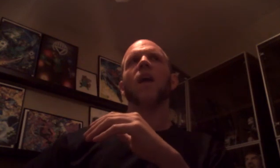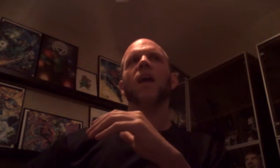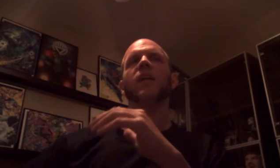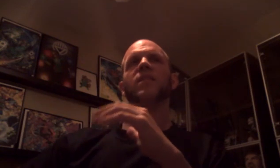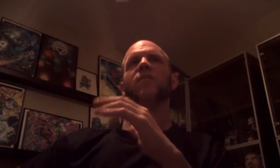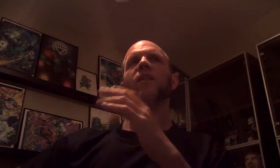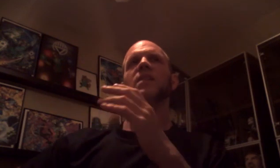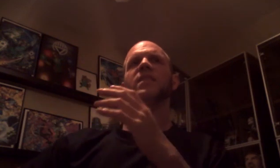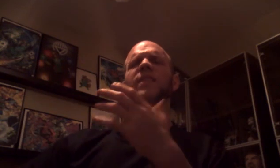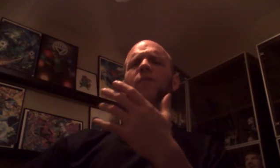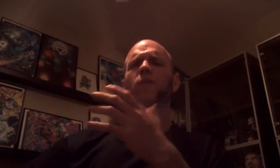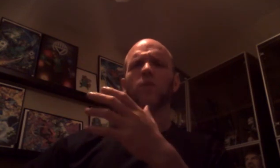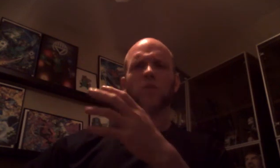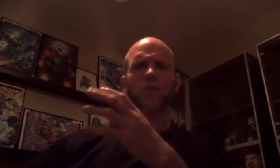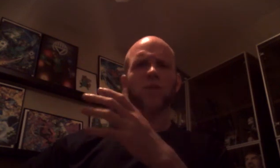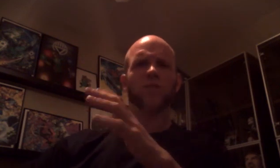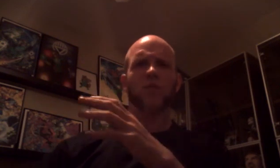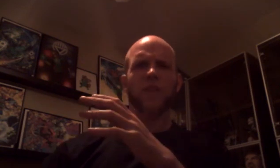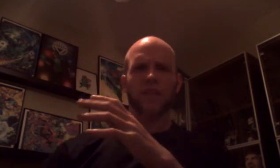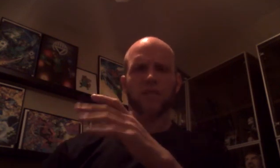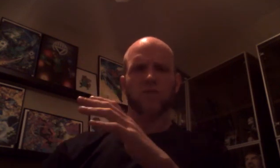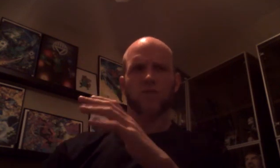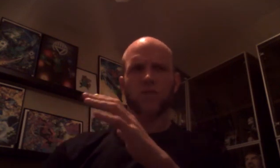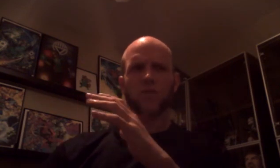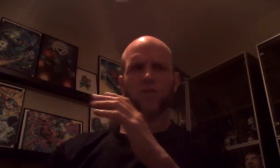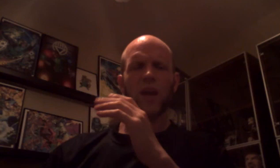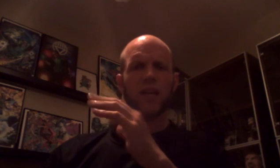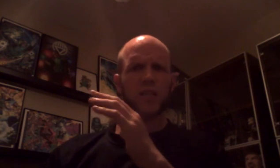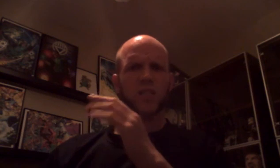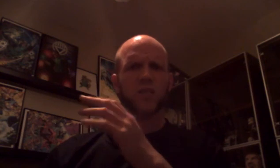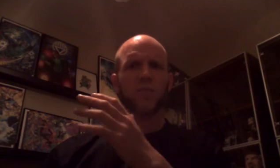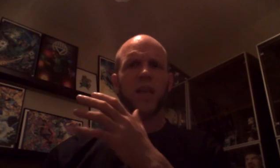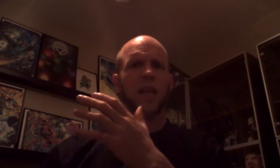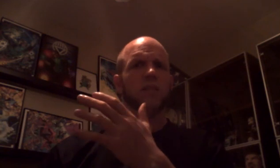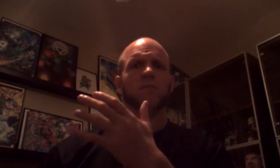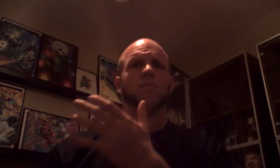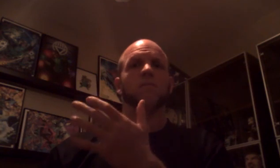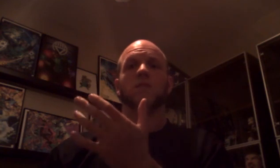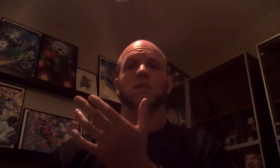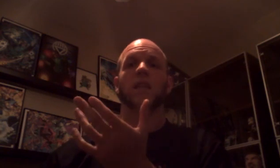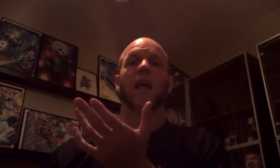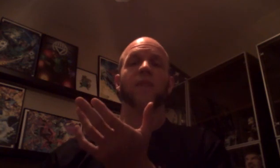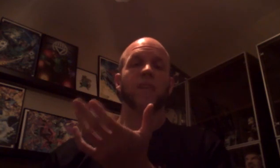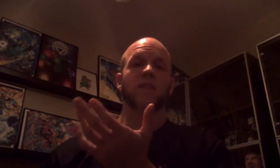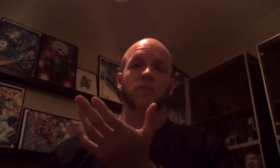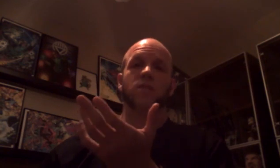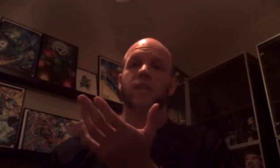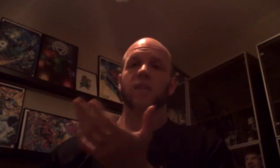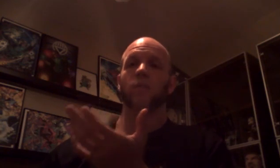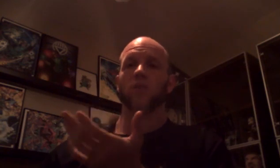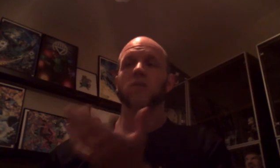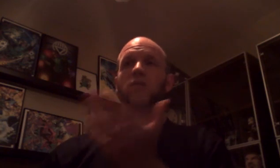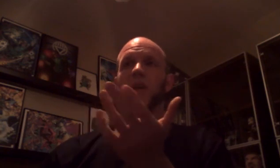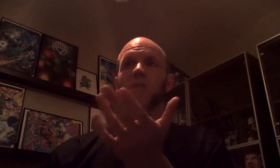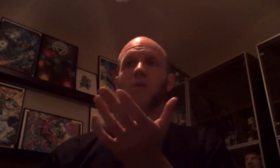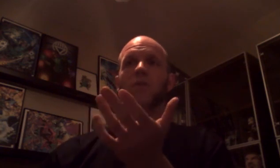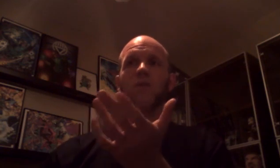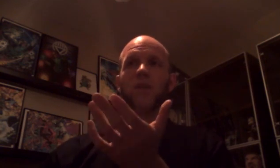It's a very difficult sort of movie to try to explain. A lot of it is just a person transported to another